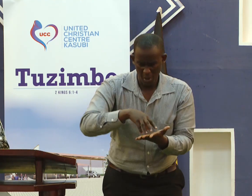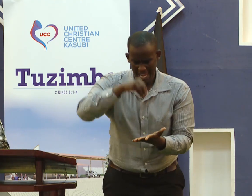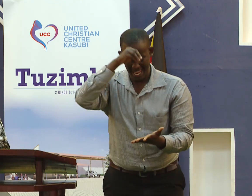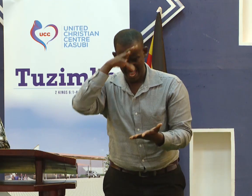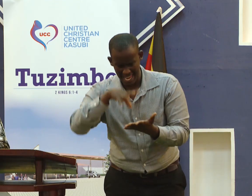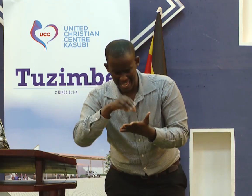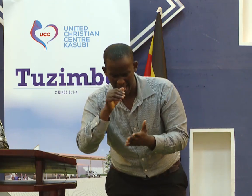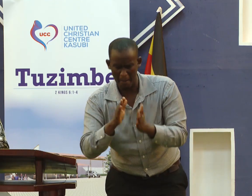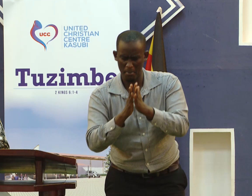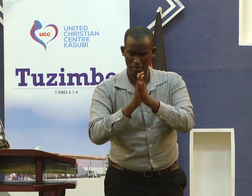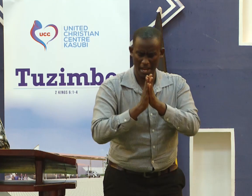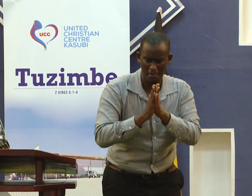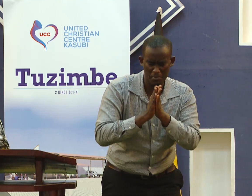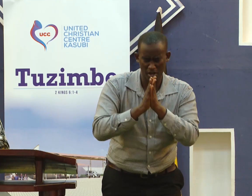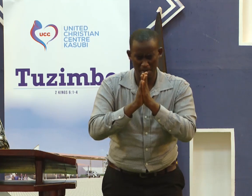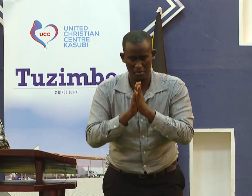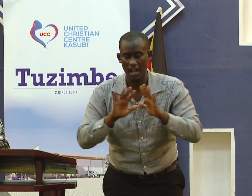Learn how to pray.